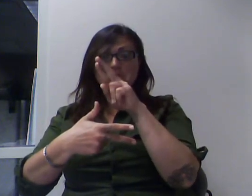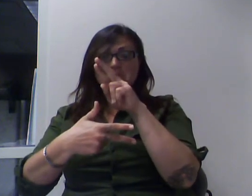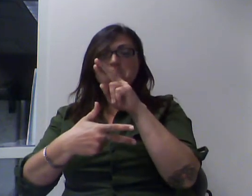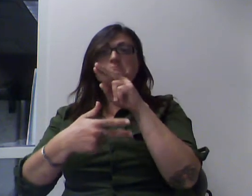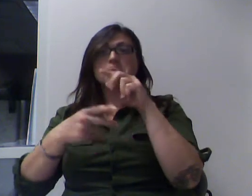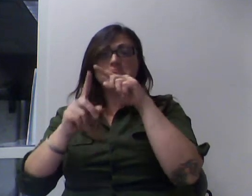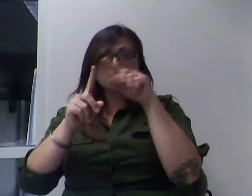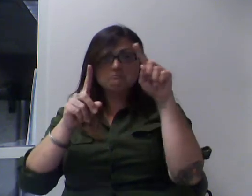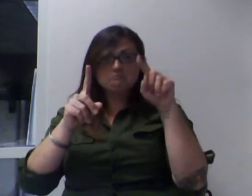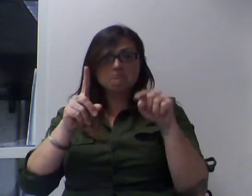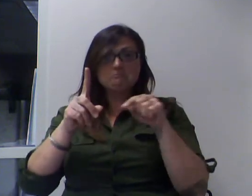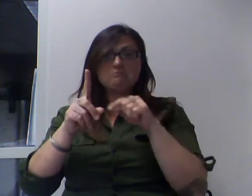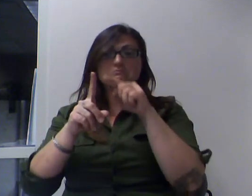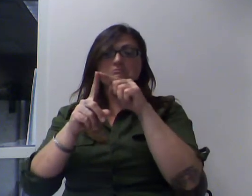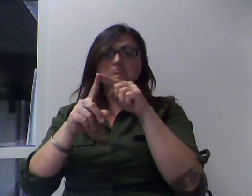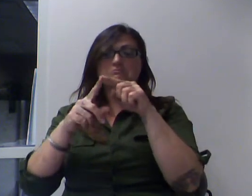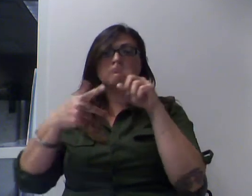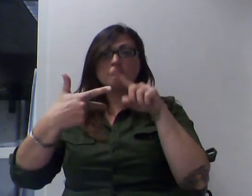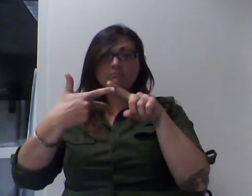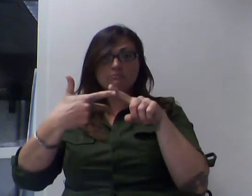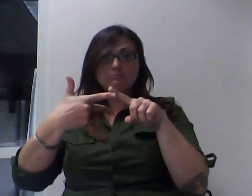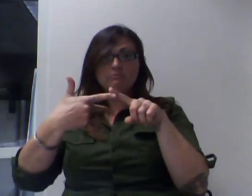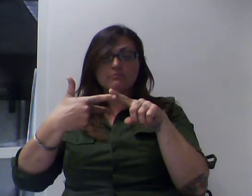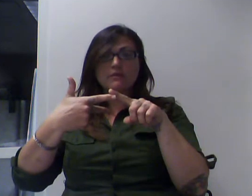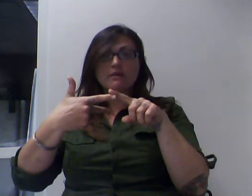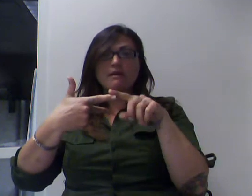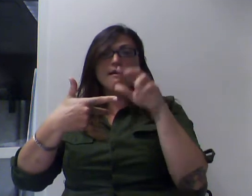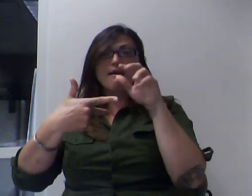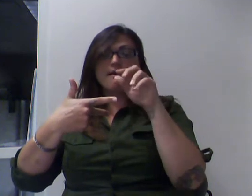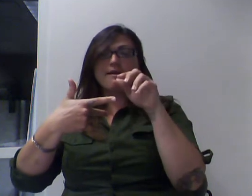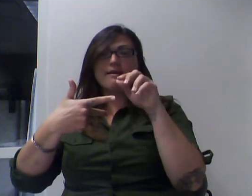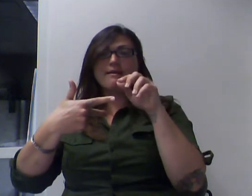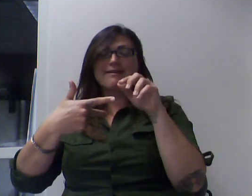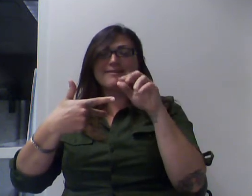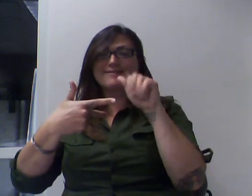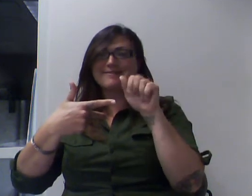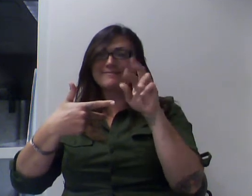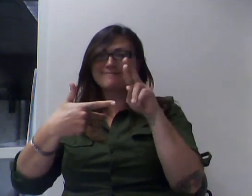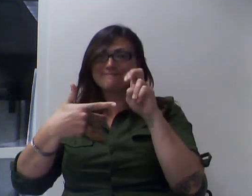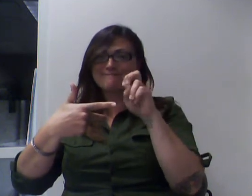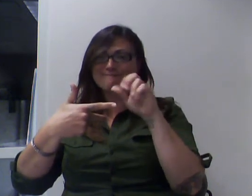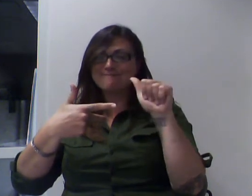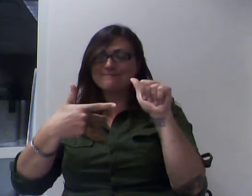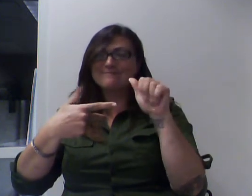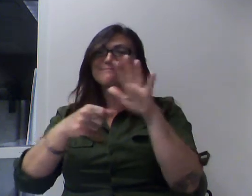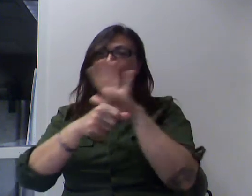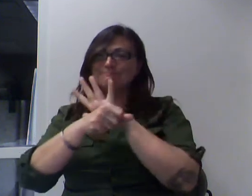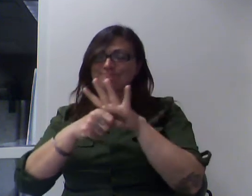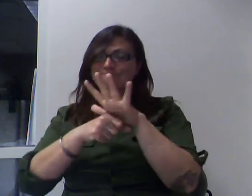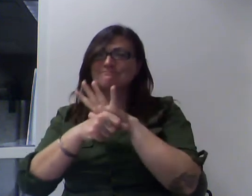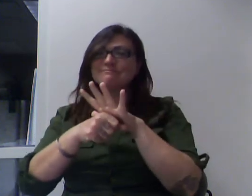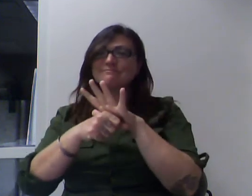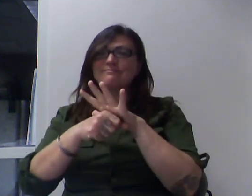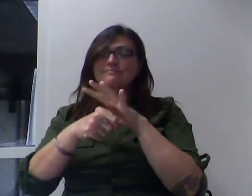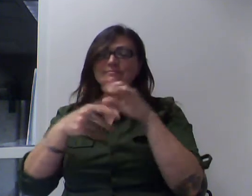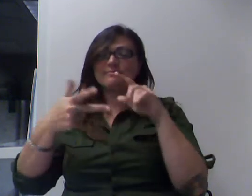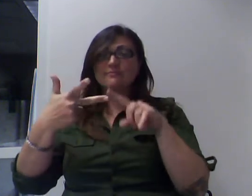Today we're going to talk about perimeter, area, and volume, and these are subjects out of geometry.